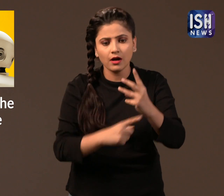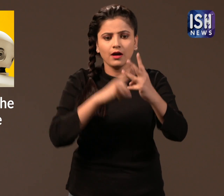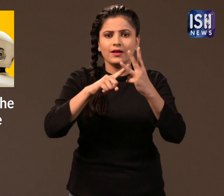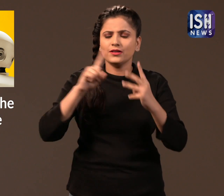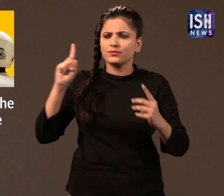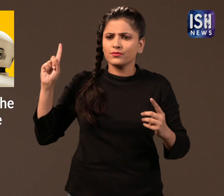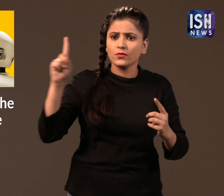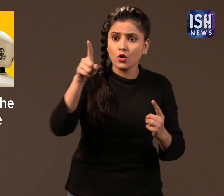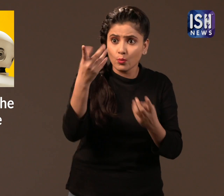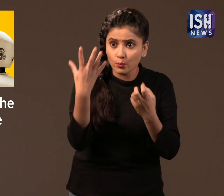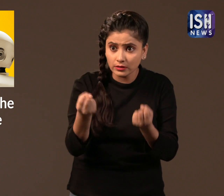help.